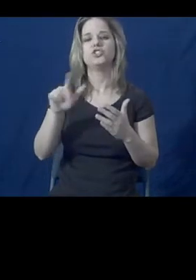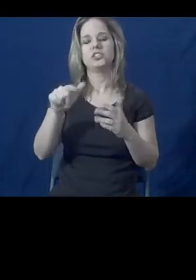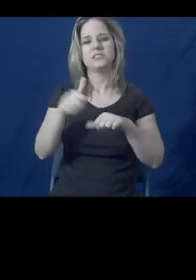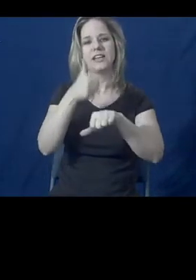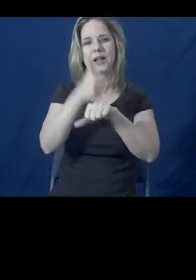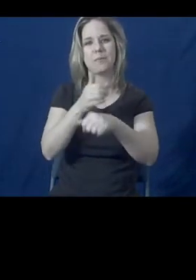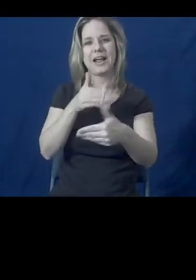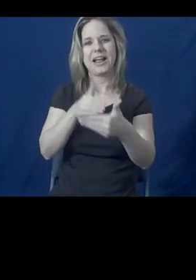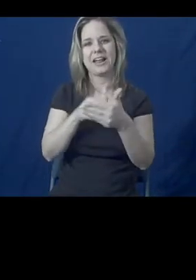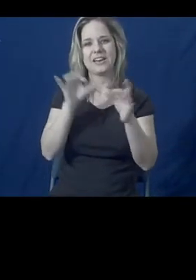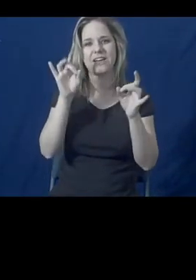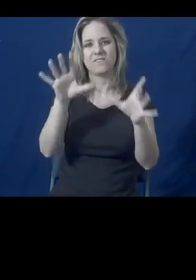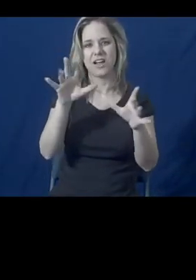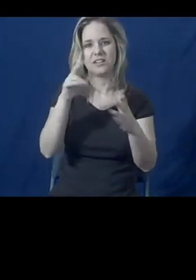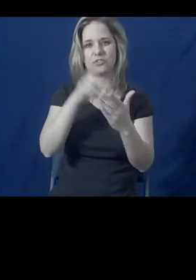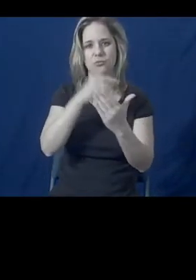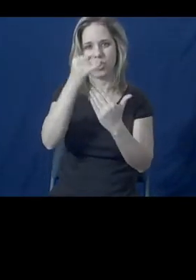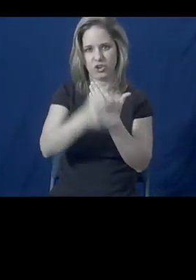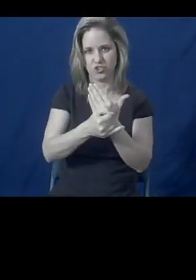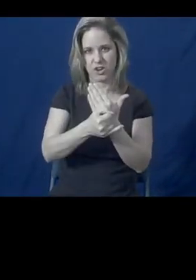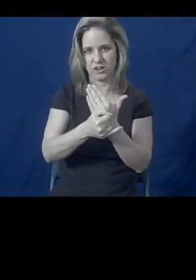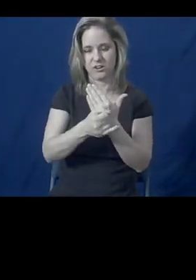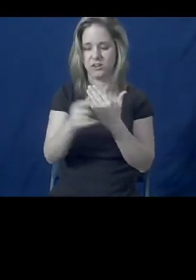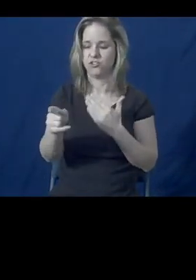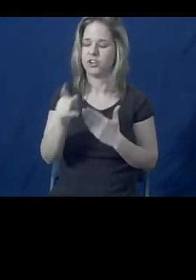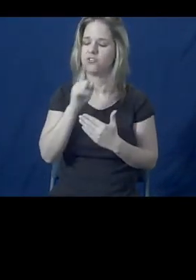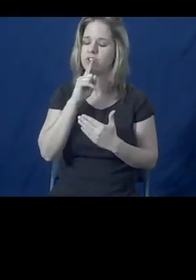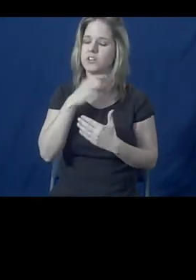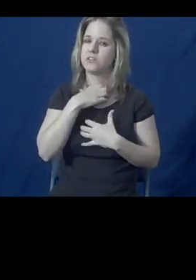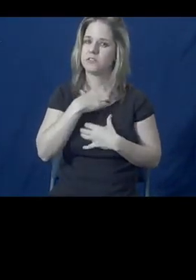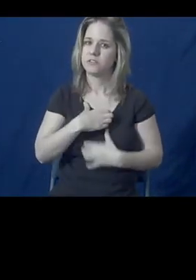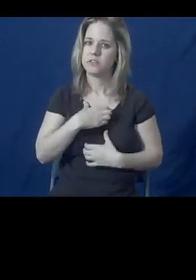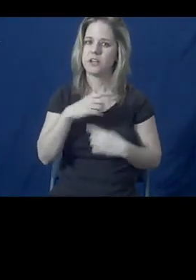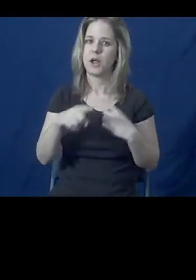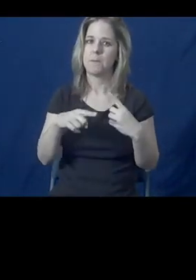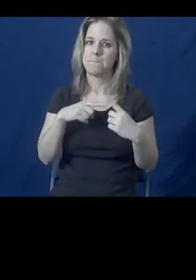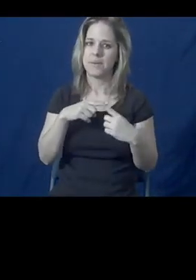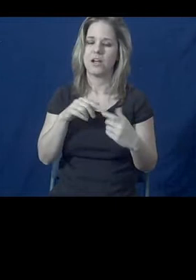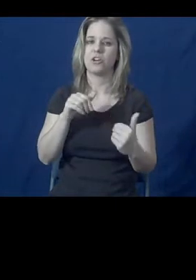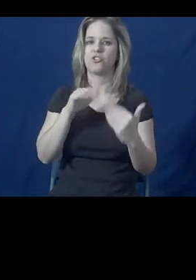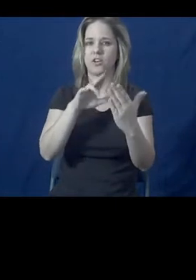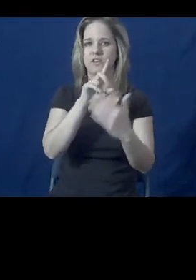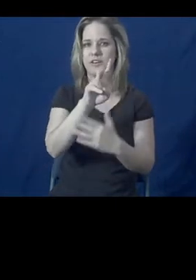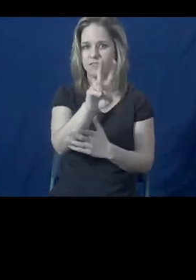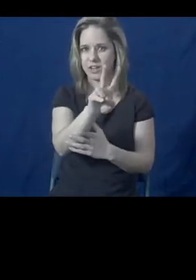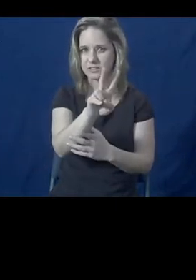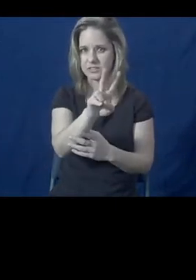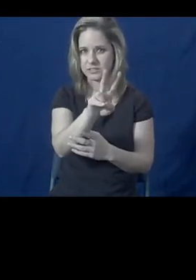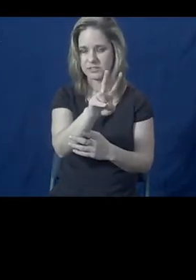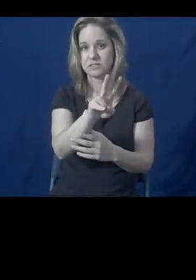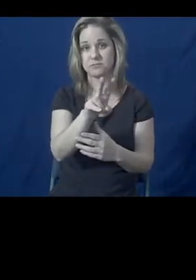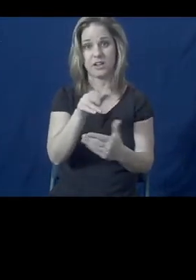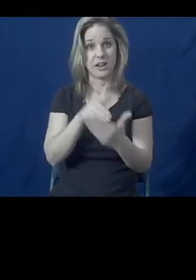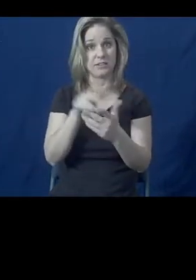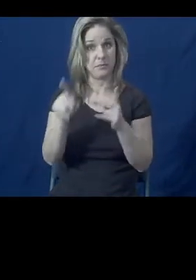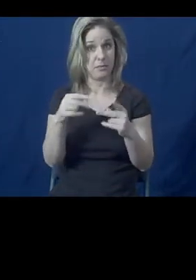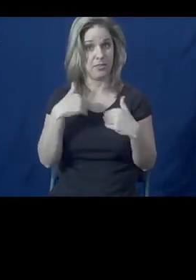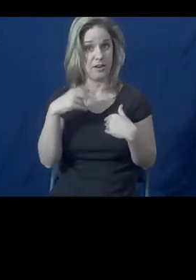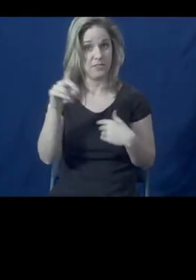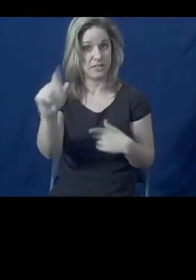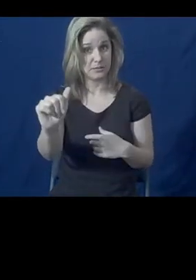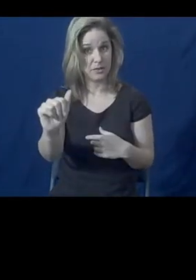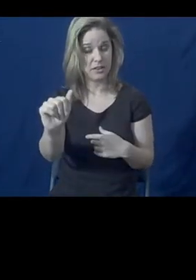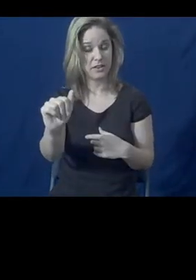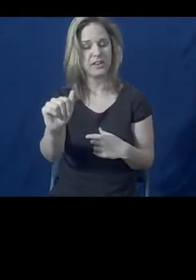-violence project. And because she has a strong interest in addressing the issue of domestic violence against people with